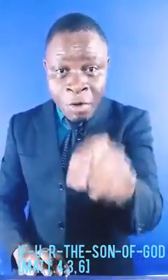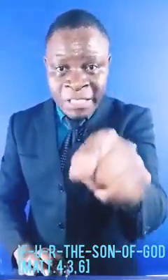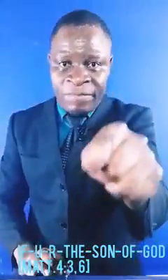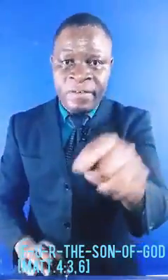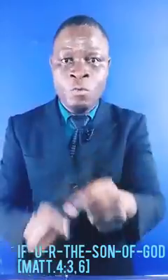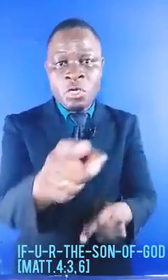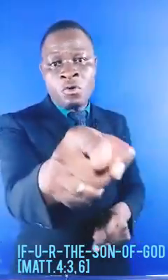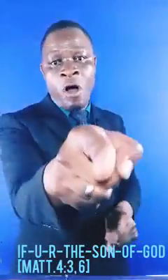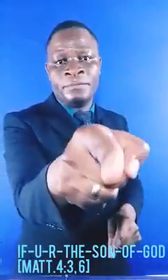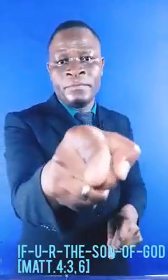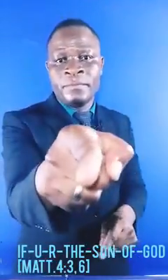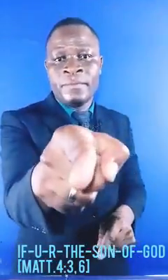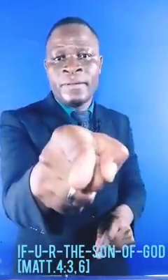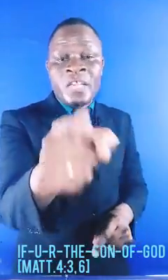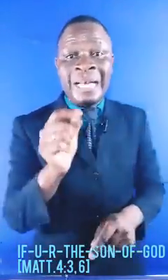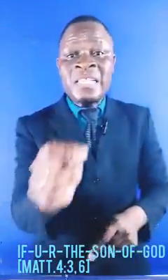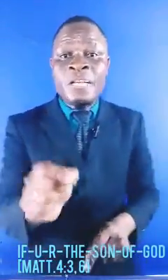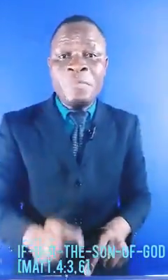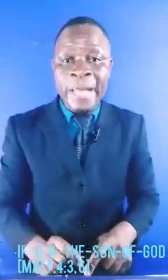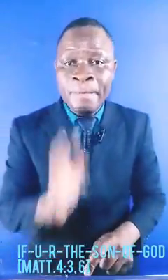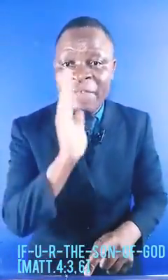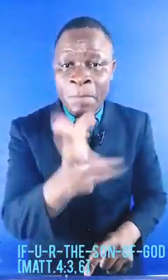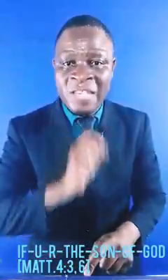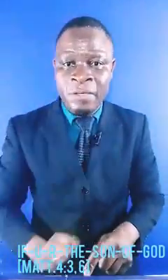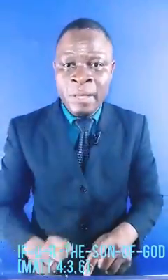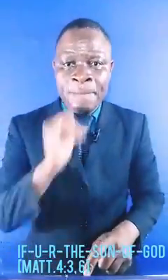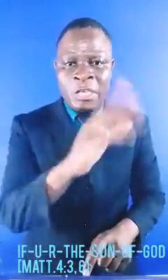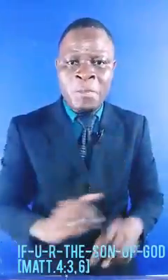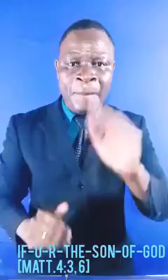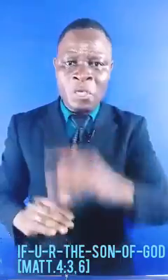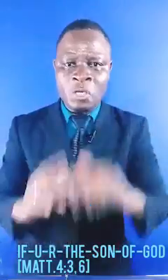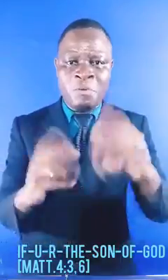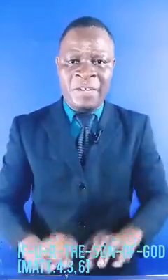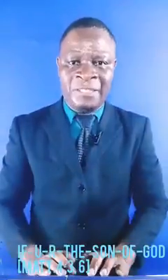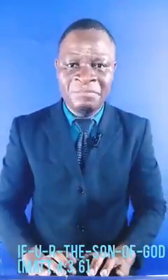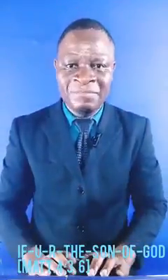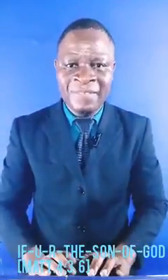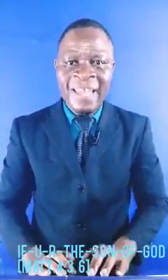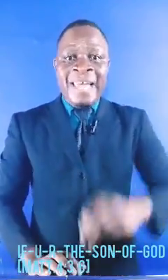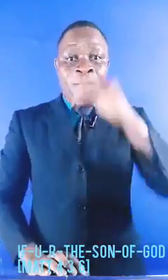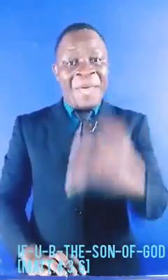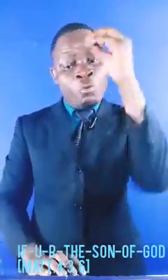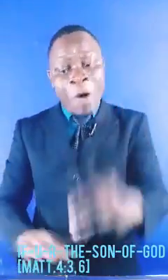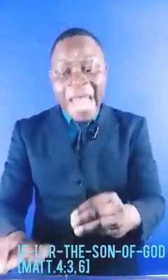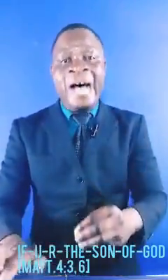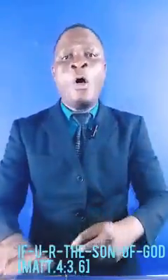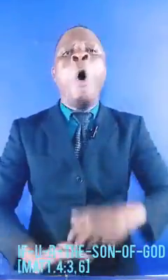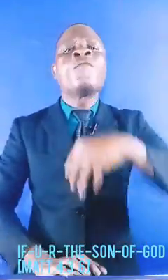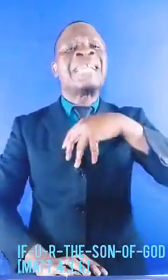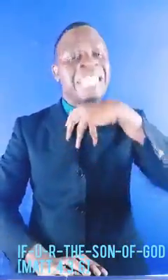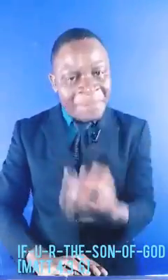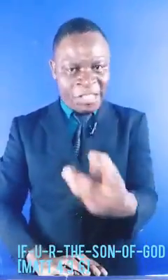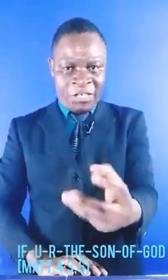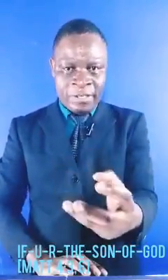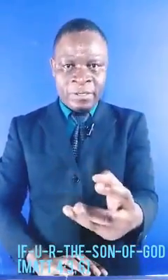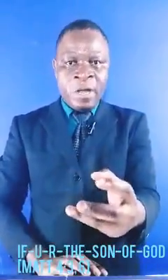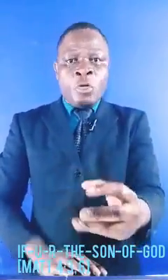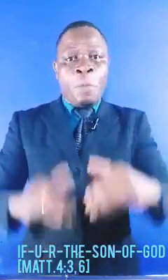motive, was wrong. So listen to me, my fellow pastor, bishops, apostles, prophets. Beware, of the temptation, to